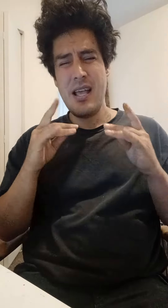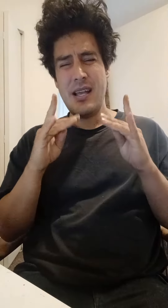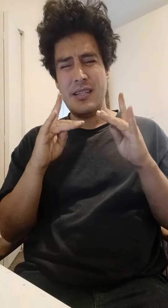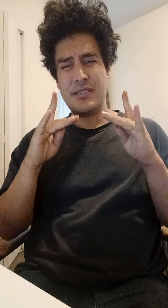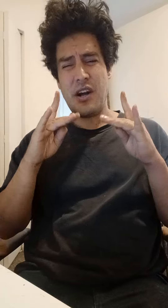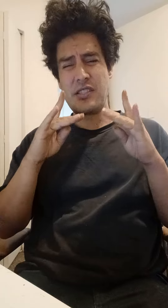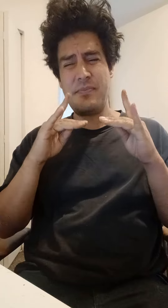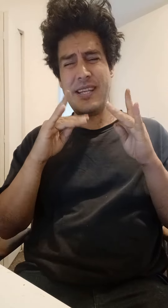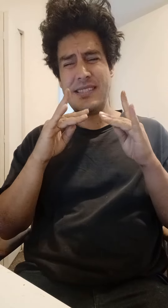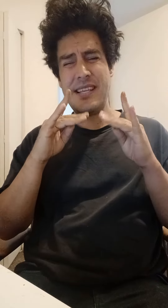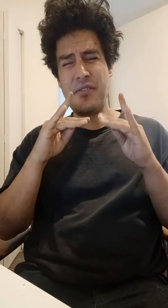dog speaking secret